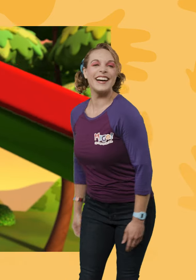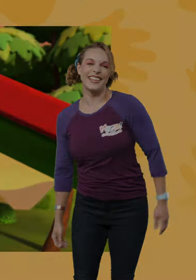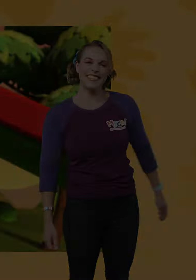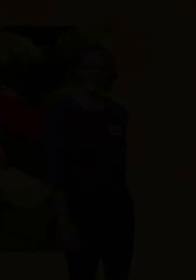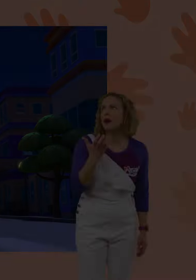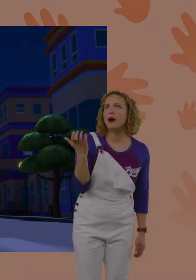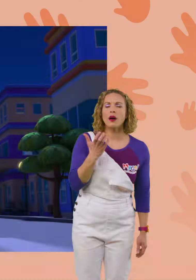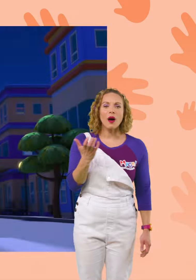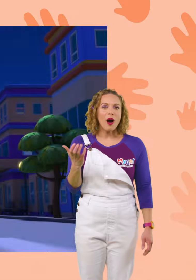Whoa!